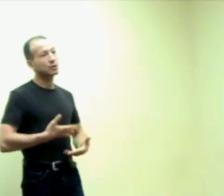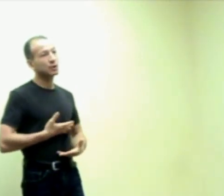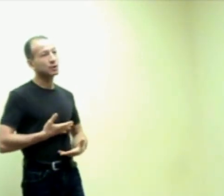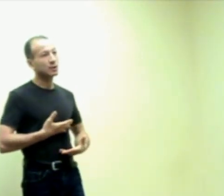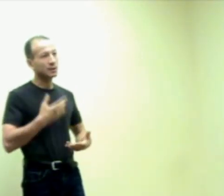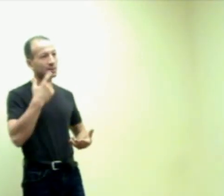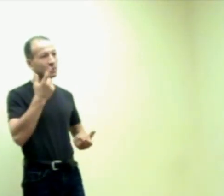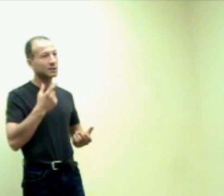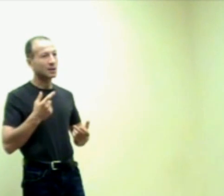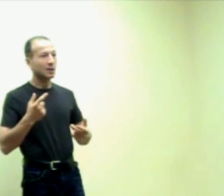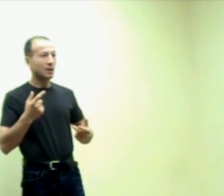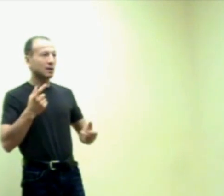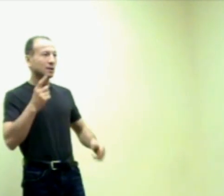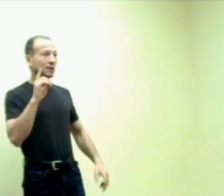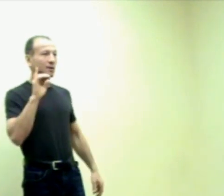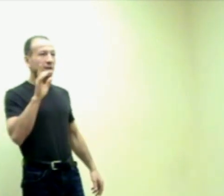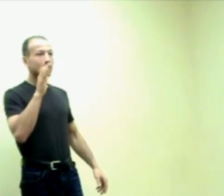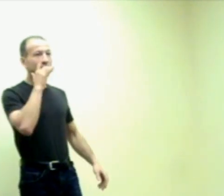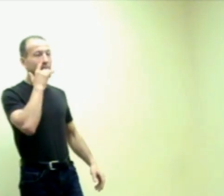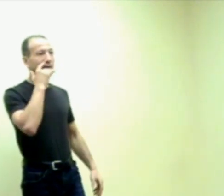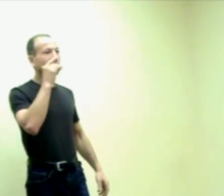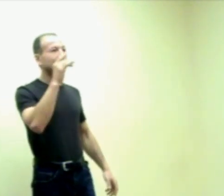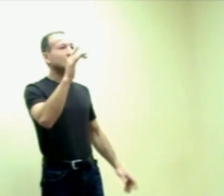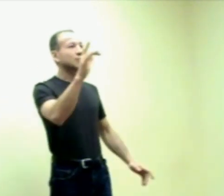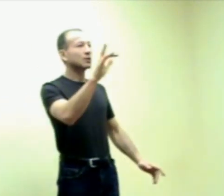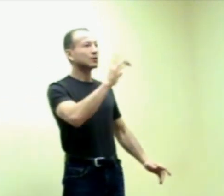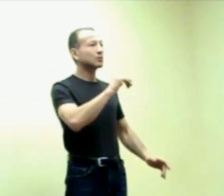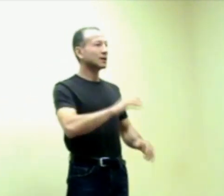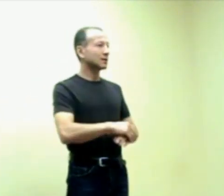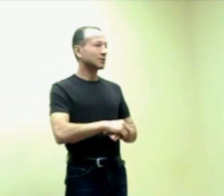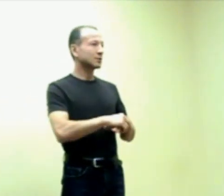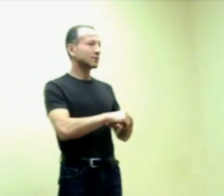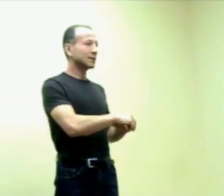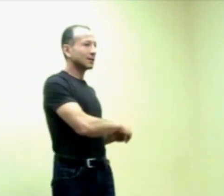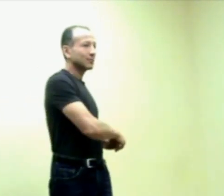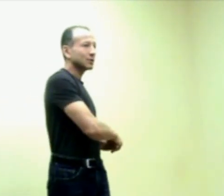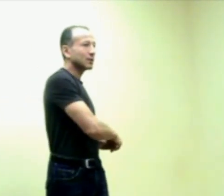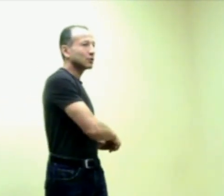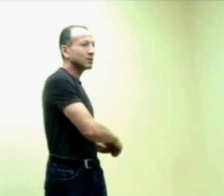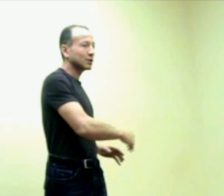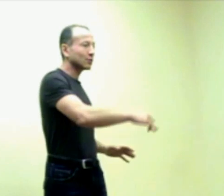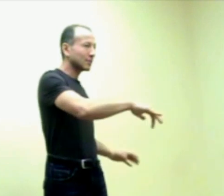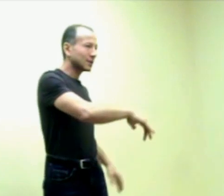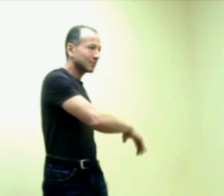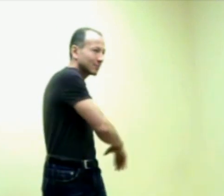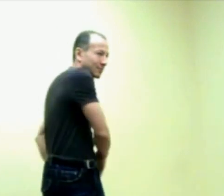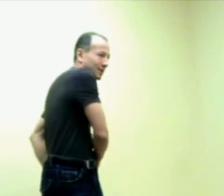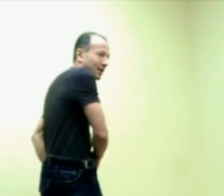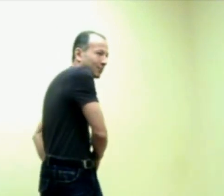not changing think about this little experiment turn to your right as you sit right now and try to breathe no no completely half